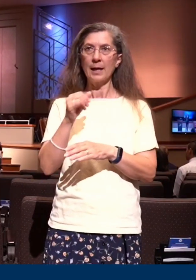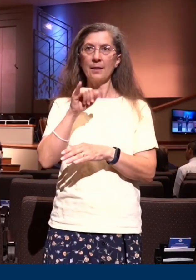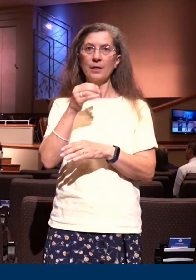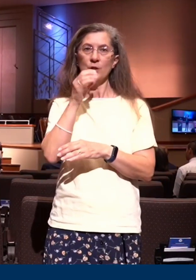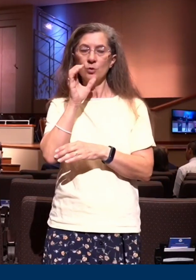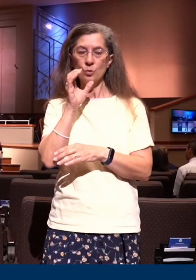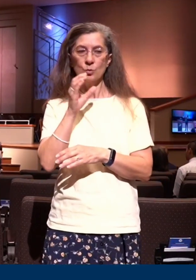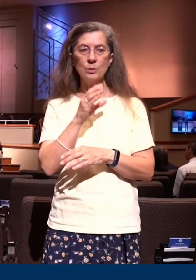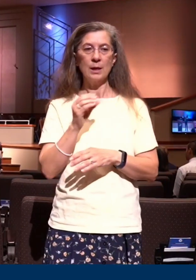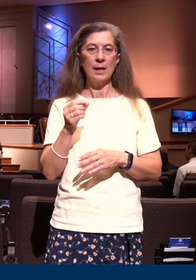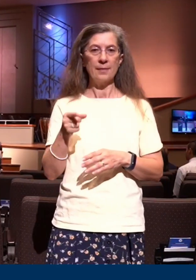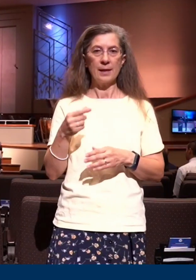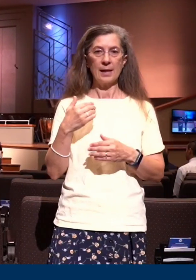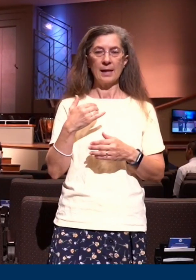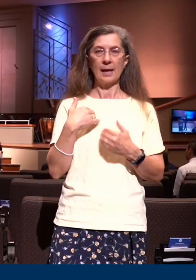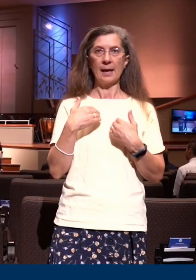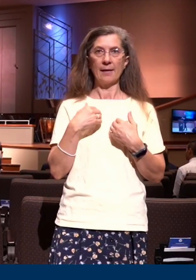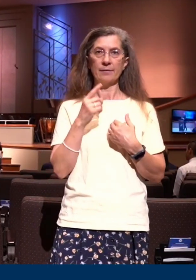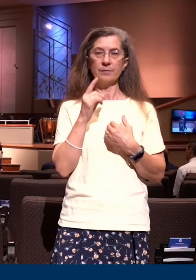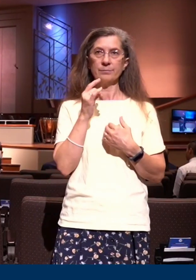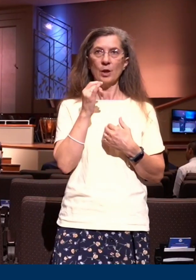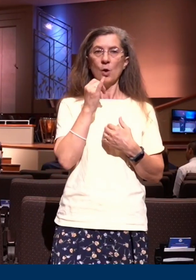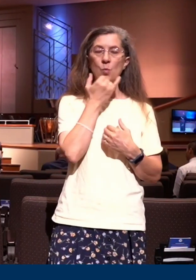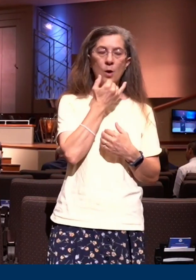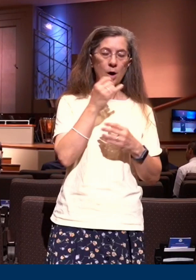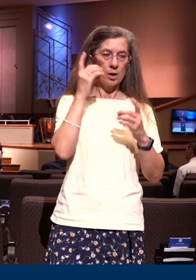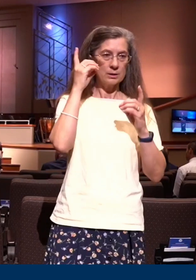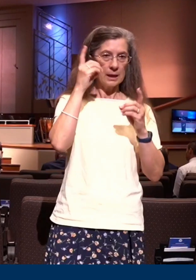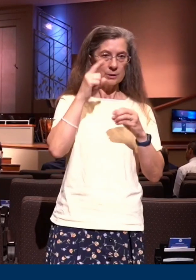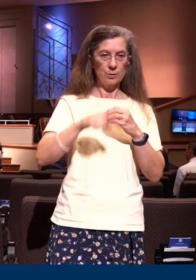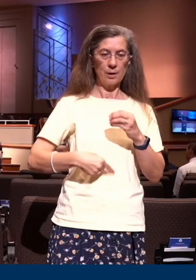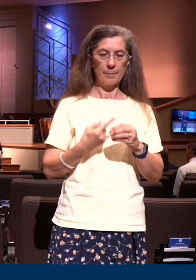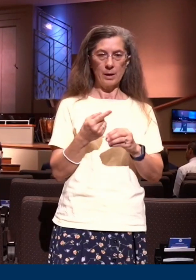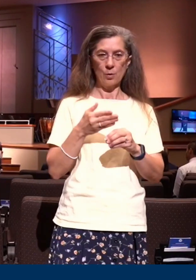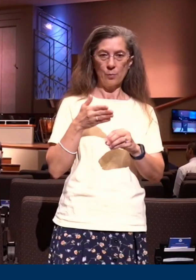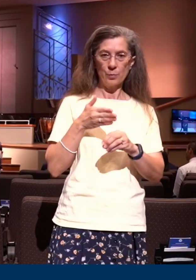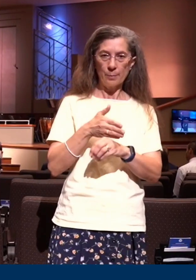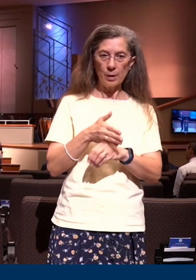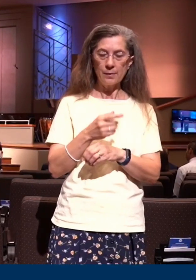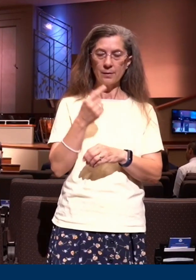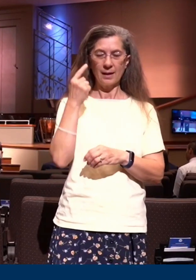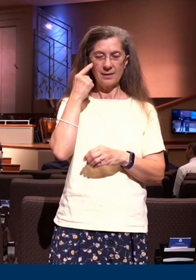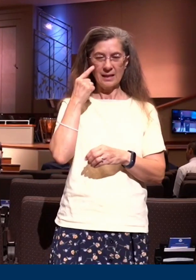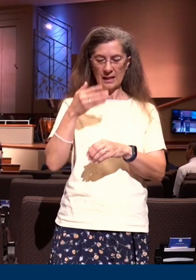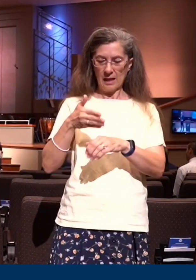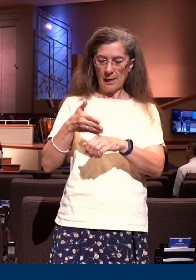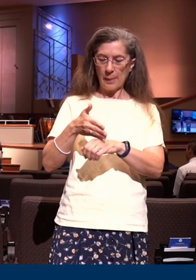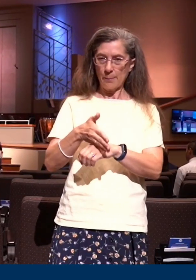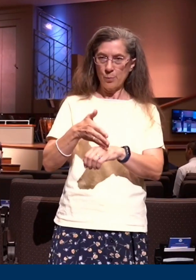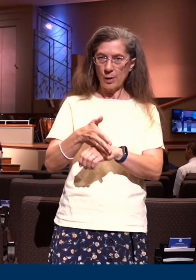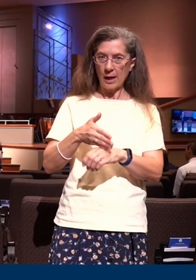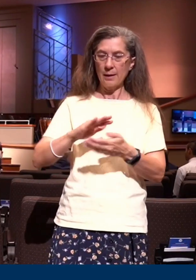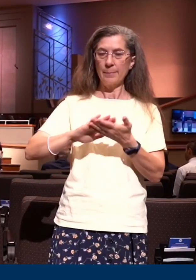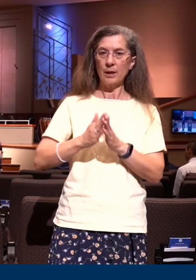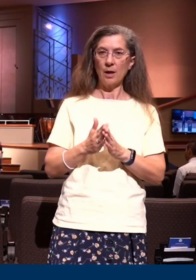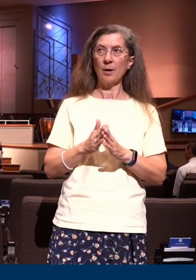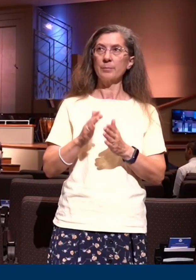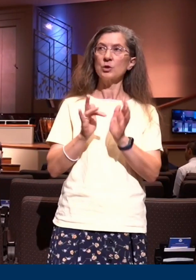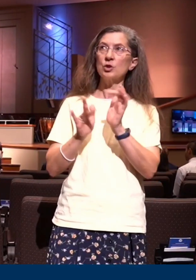transubstantiation they believe that the bread becomes the body and they believe that the juice becomes the blood